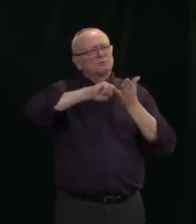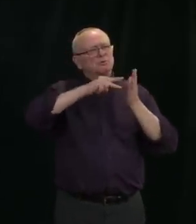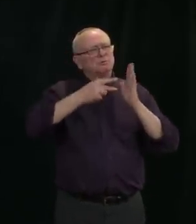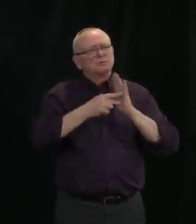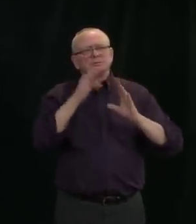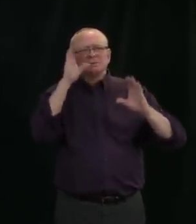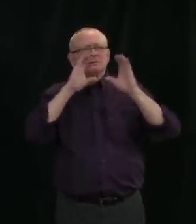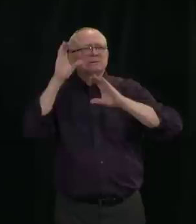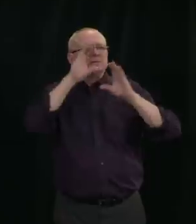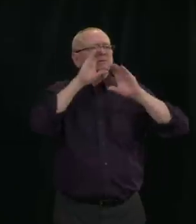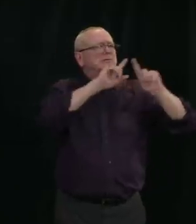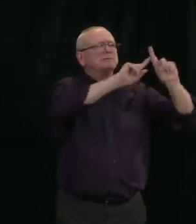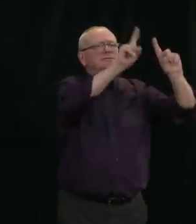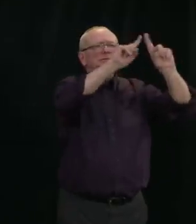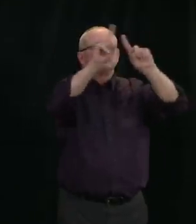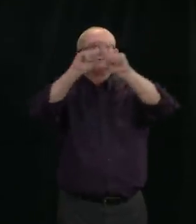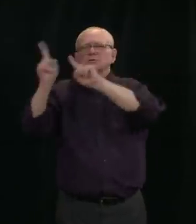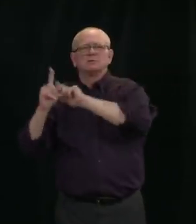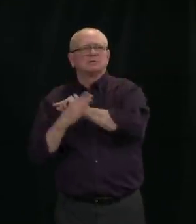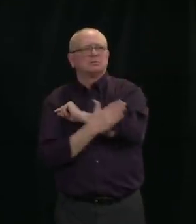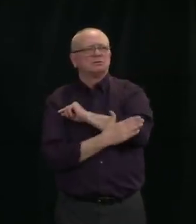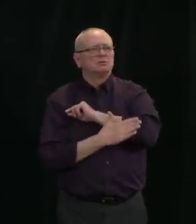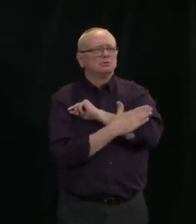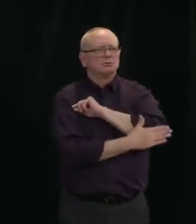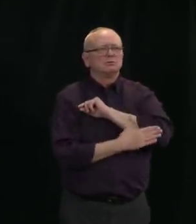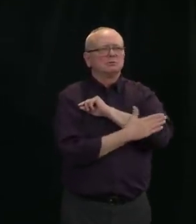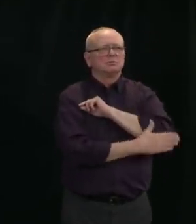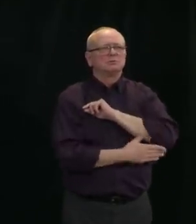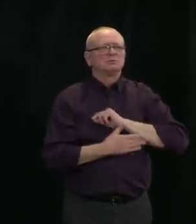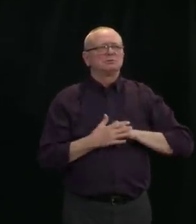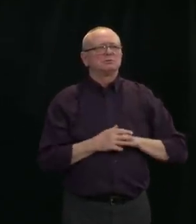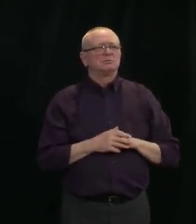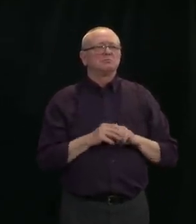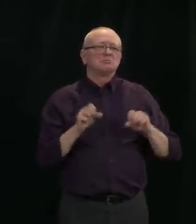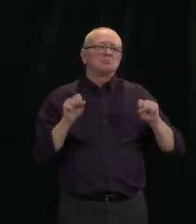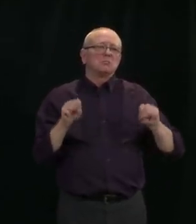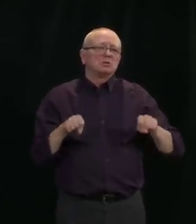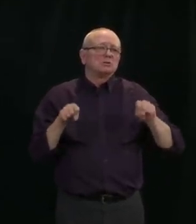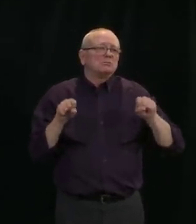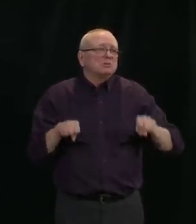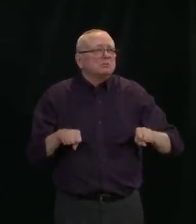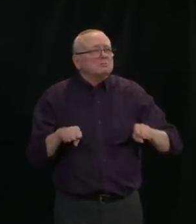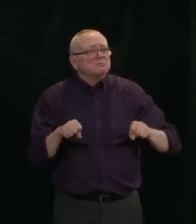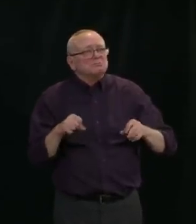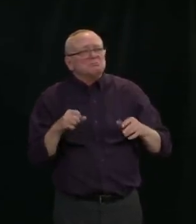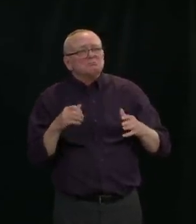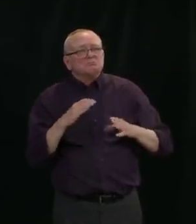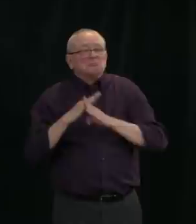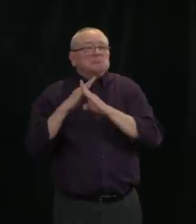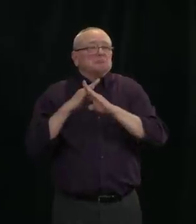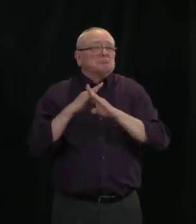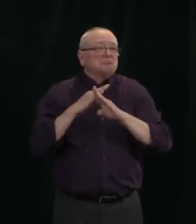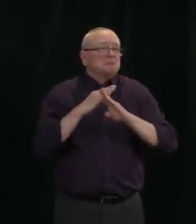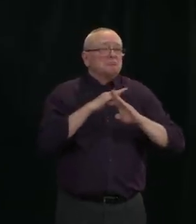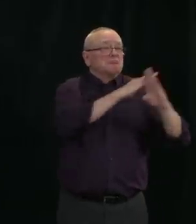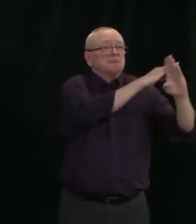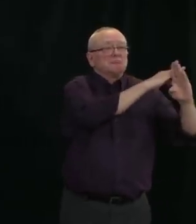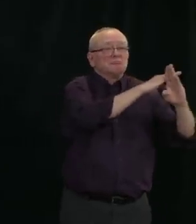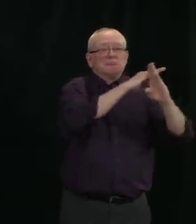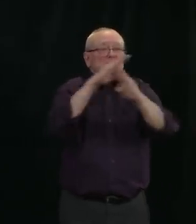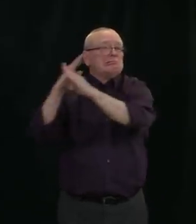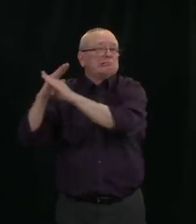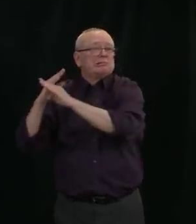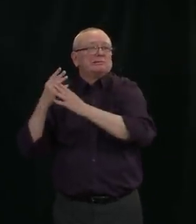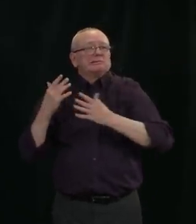of the interruption or risk threats posed to the supply lines. And the announcement today by